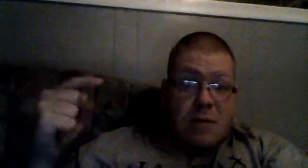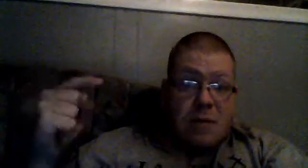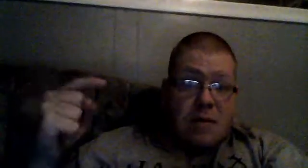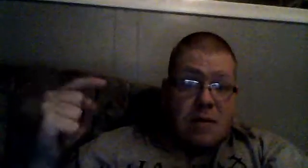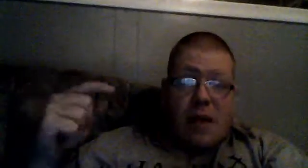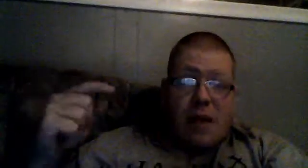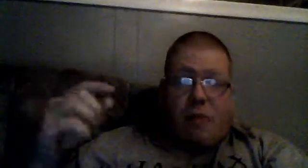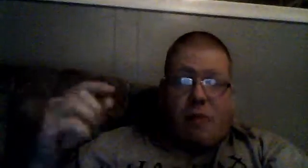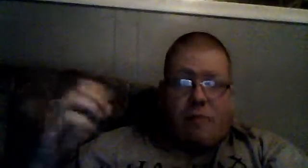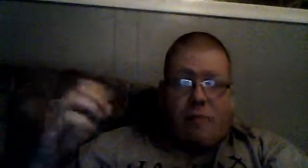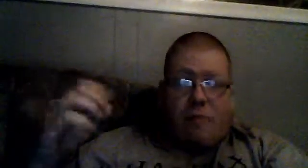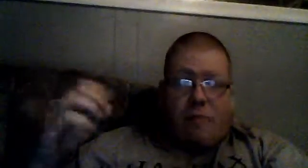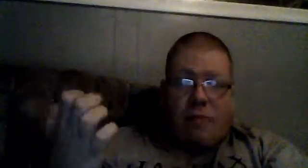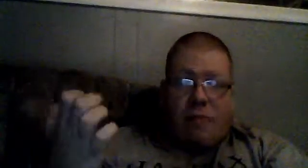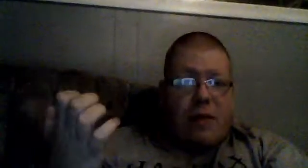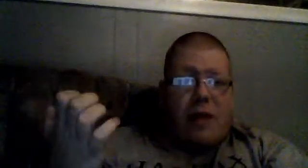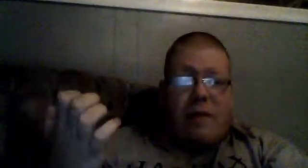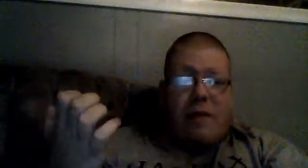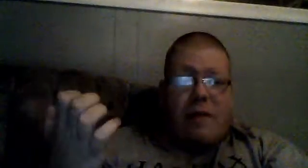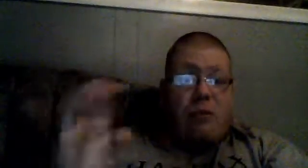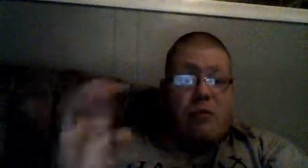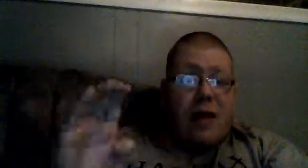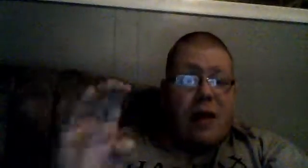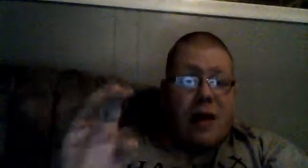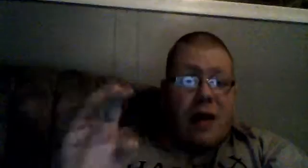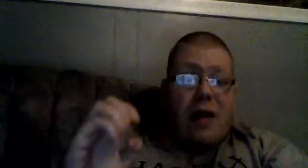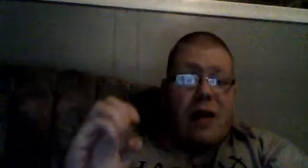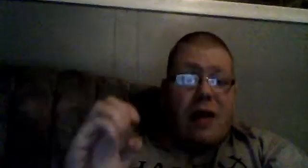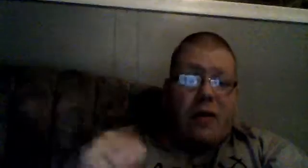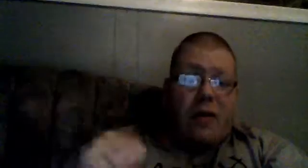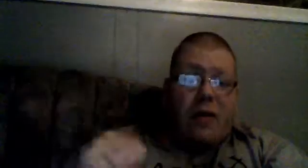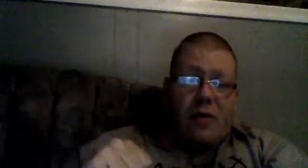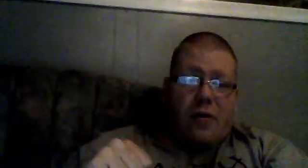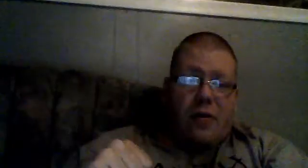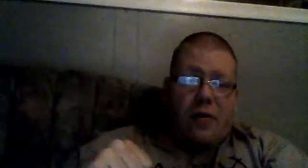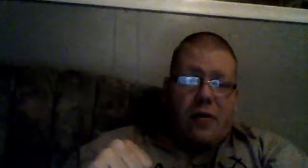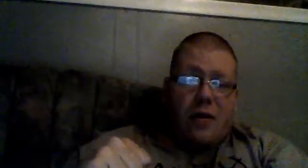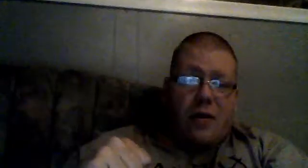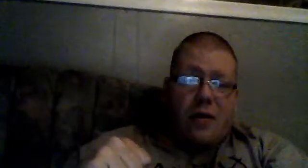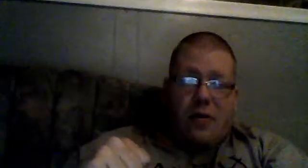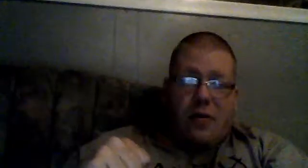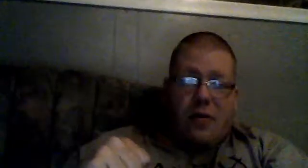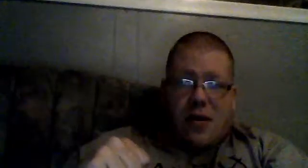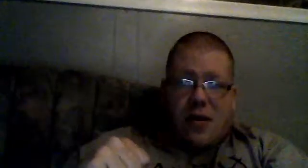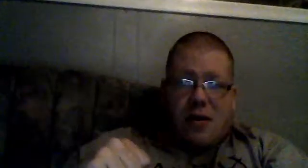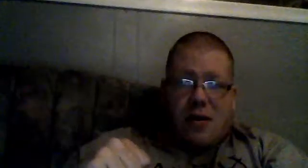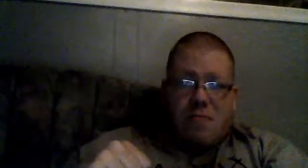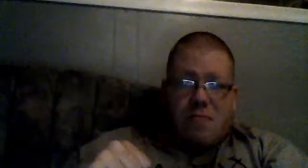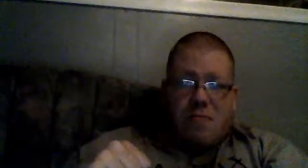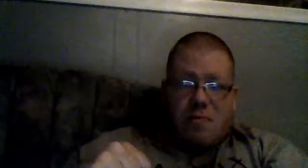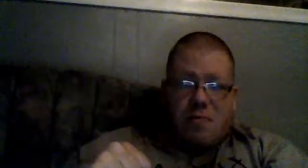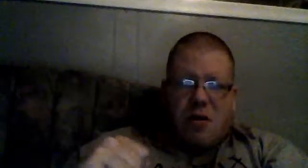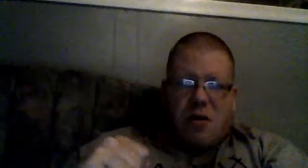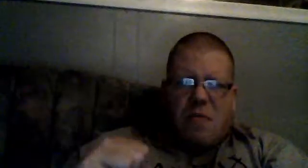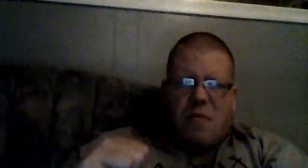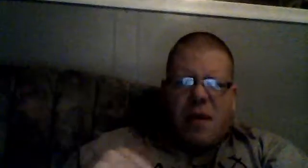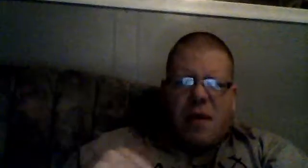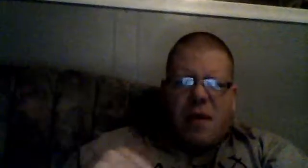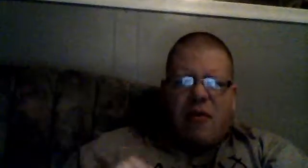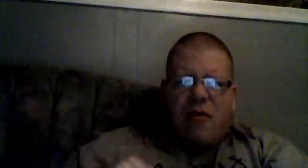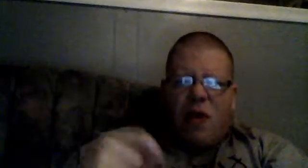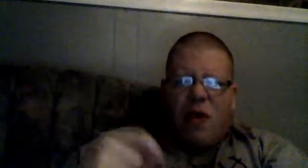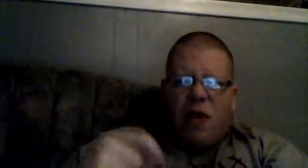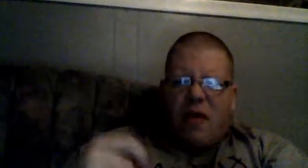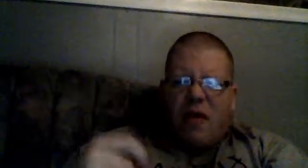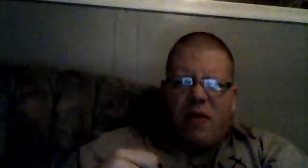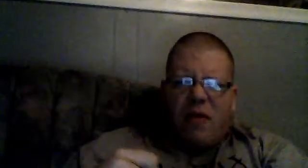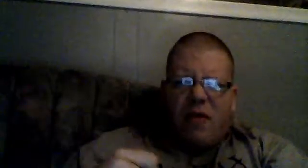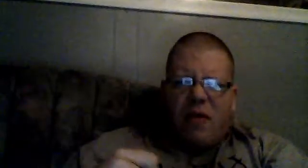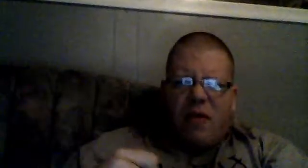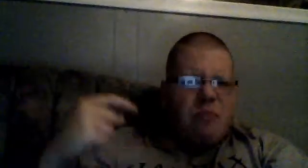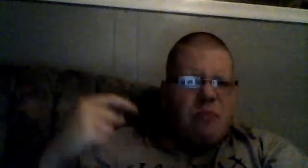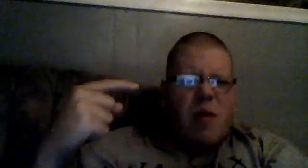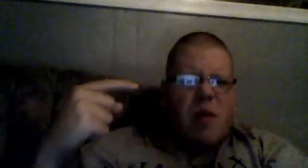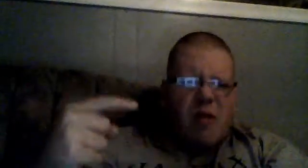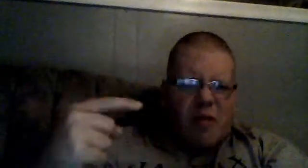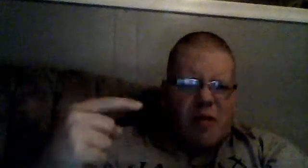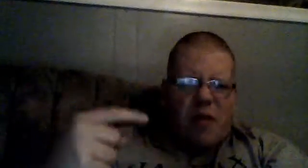that, well, make them, break a nail, or, make them sweat, even better, so,